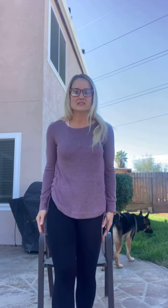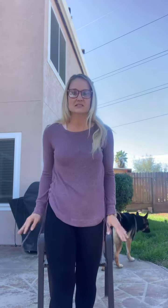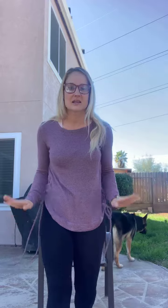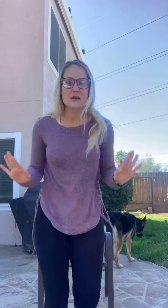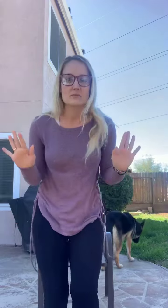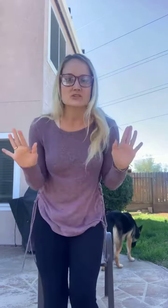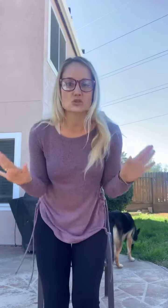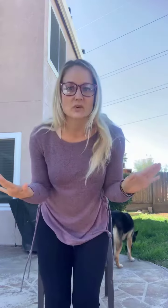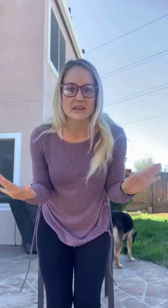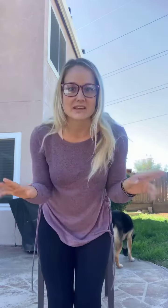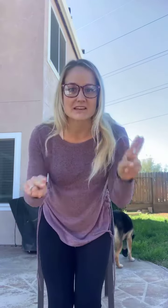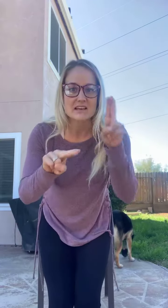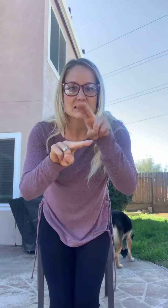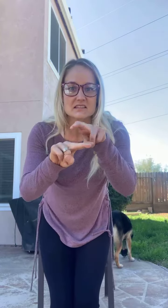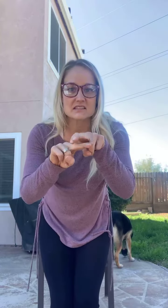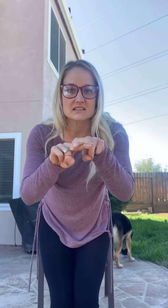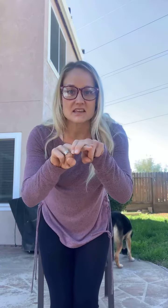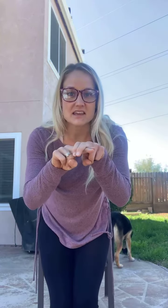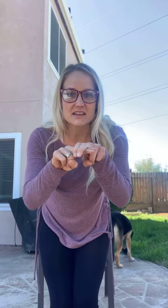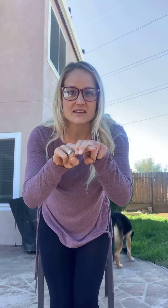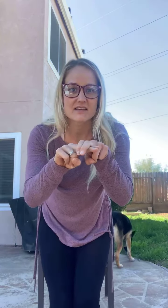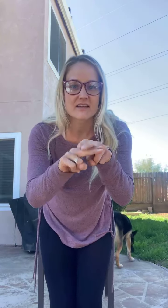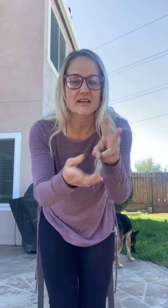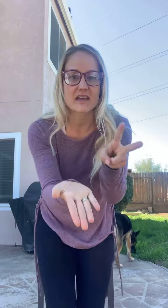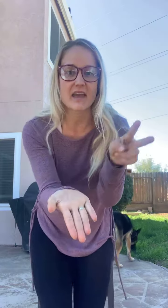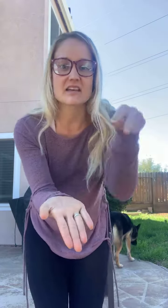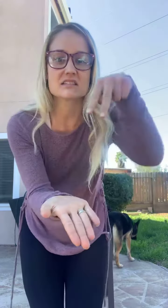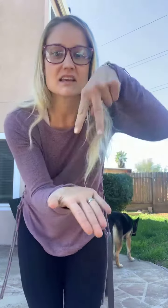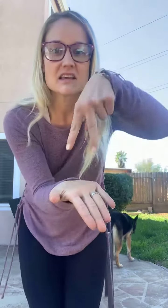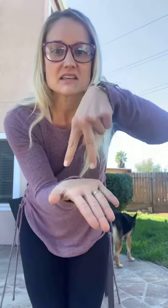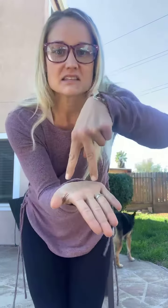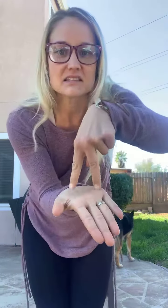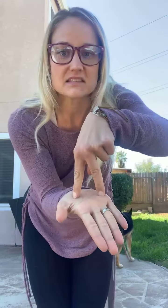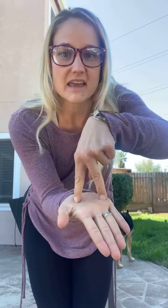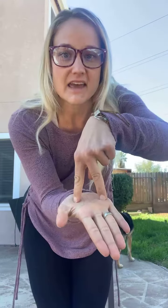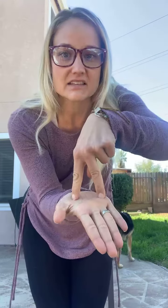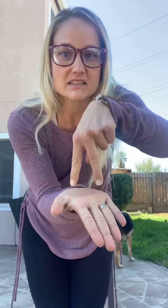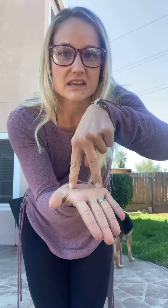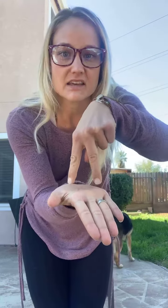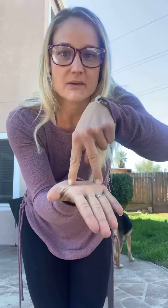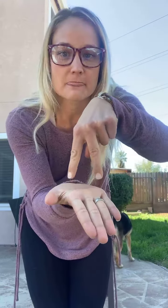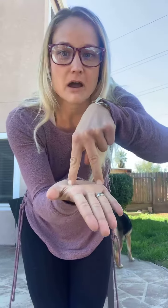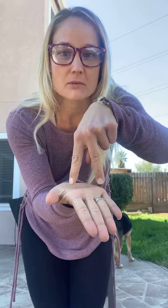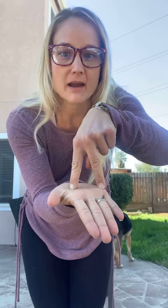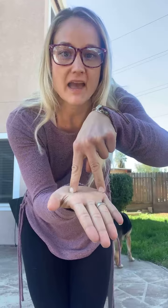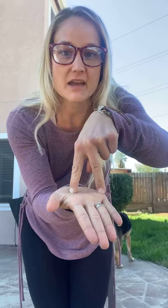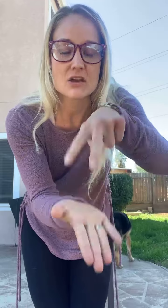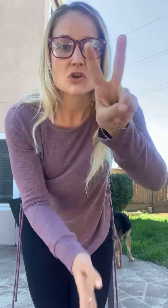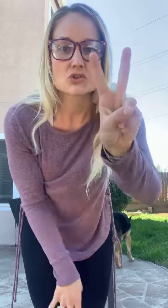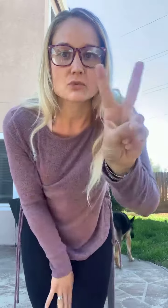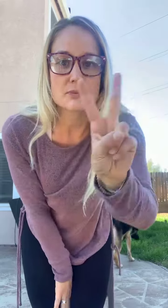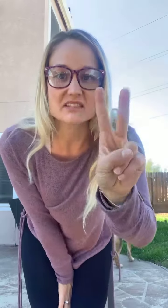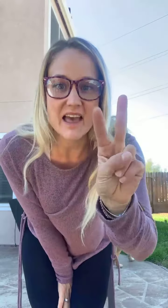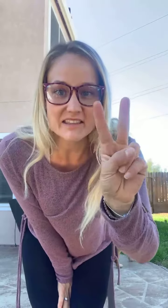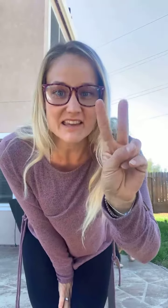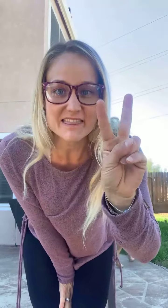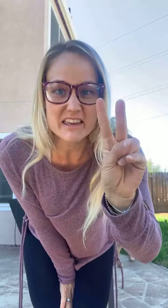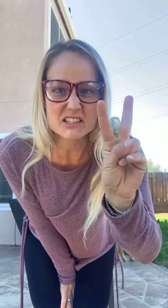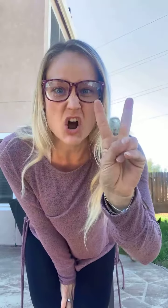between sitting and standing. Alright? So we're pretending these are